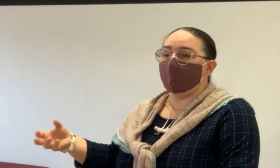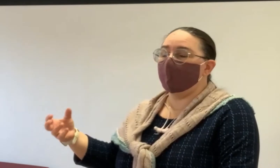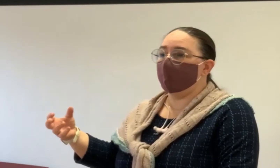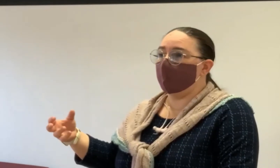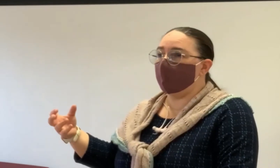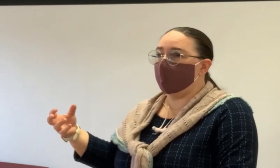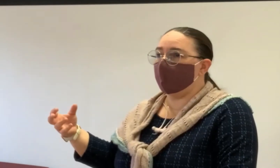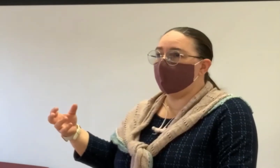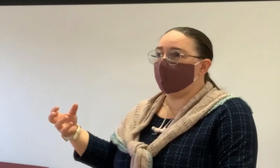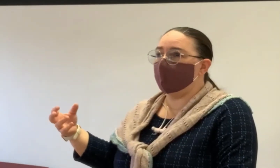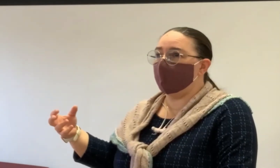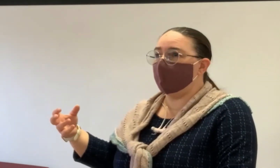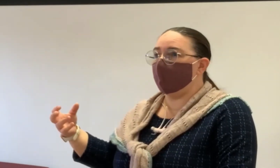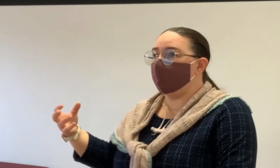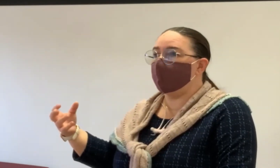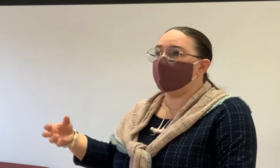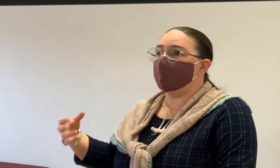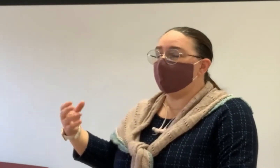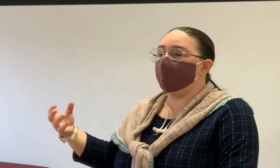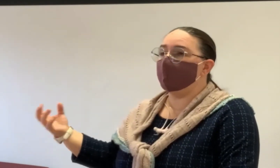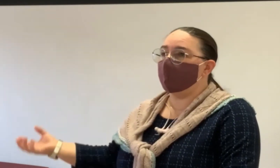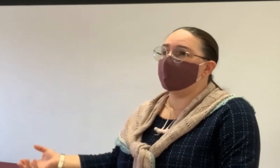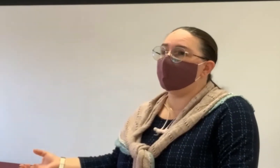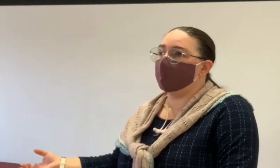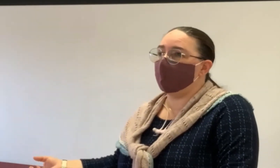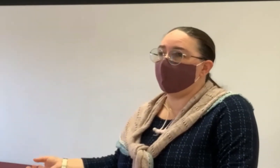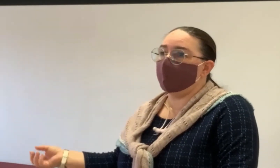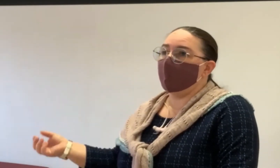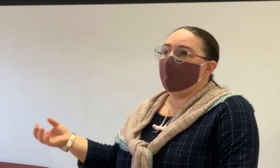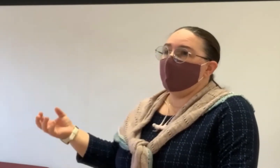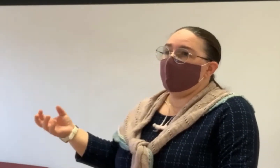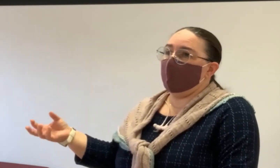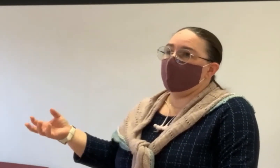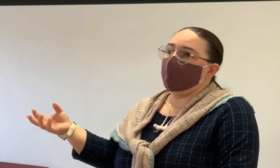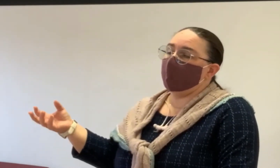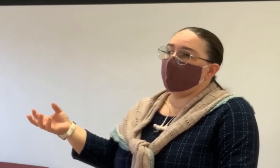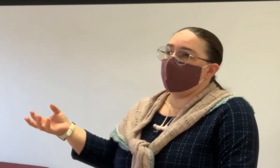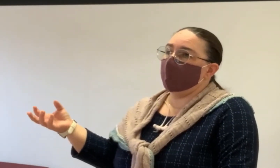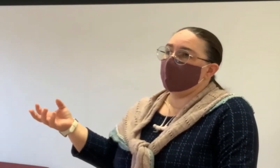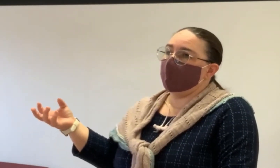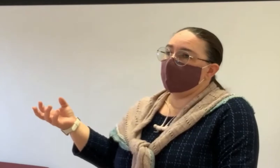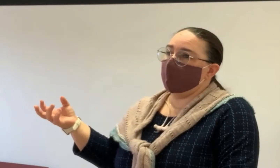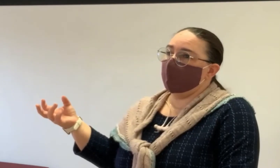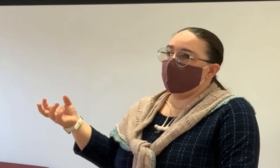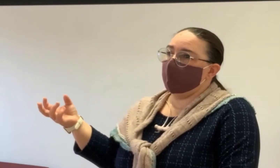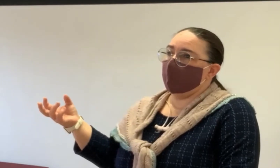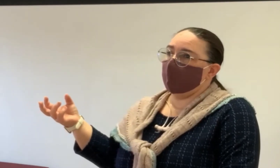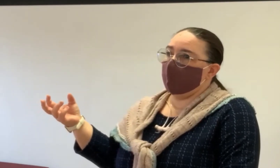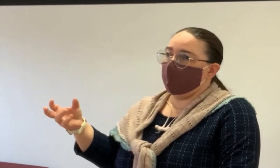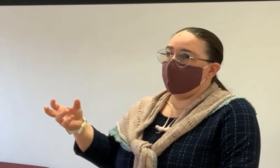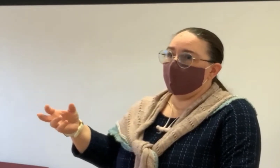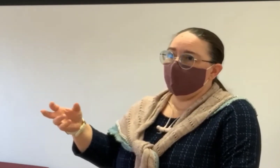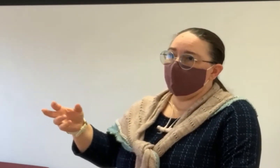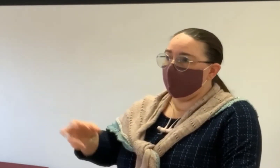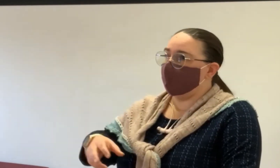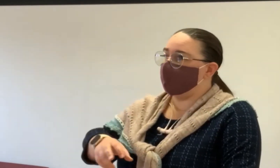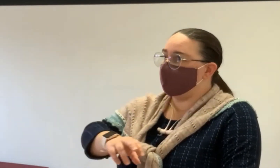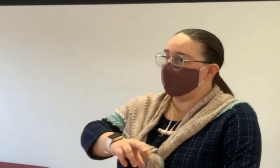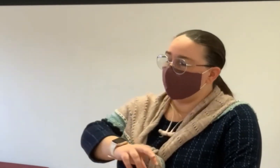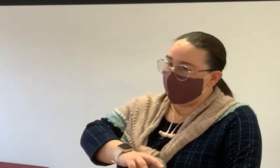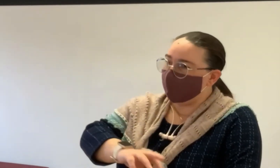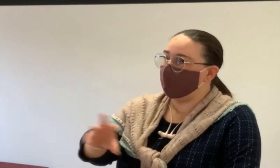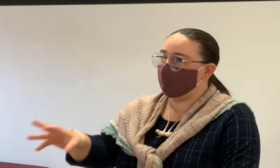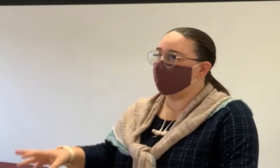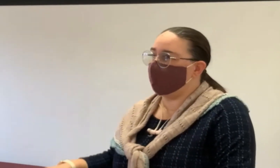live or to understand if you could even do that. And so not to encourage